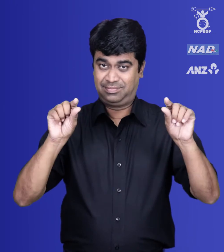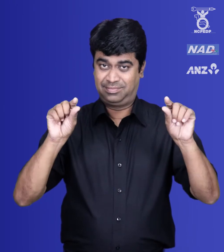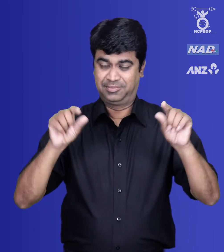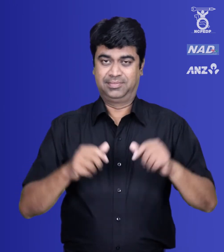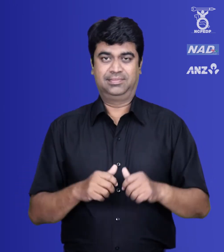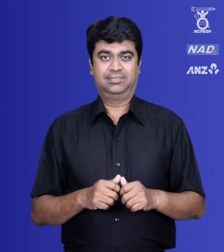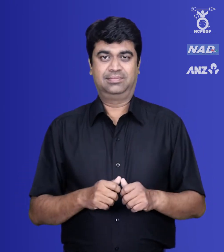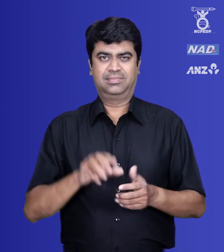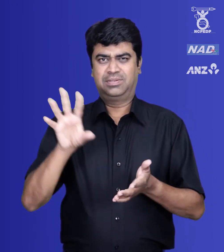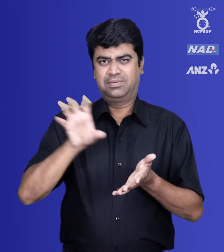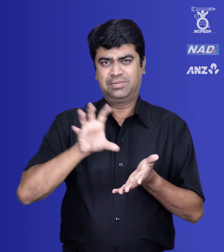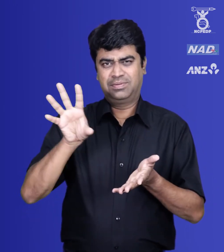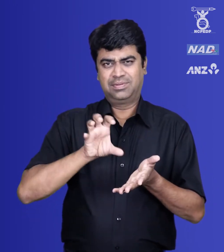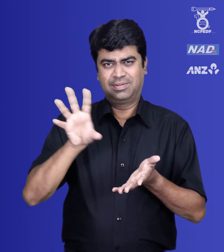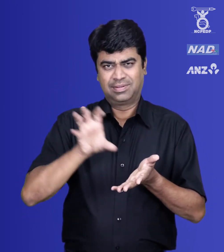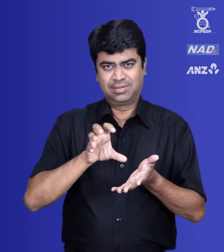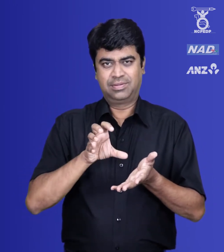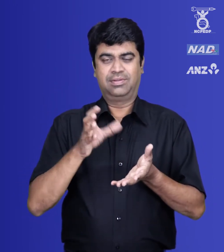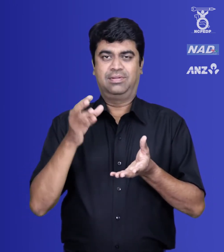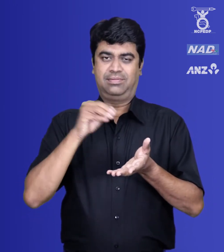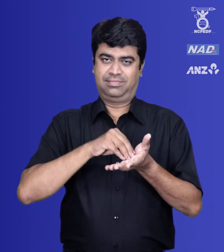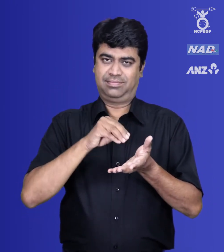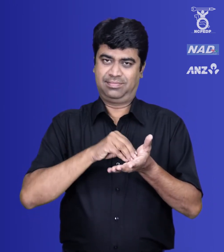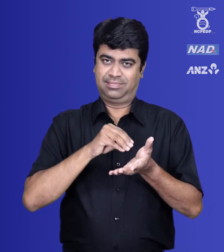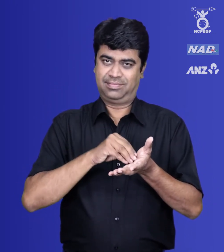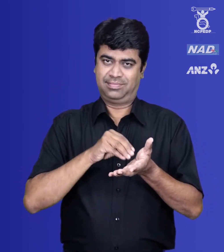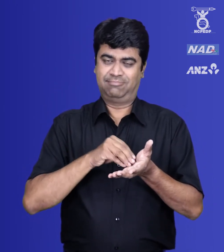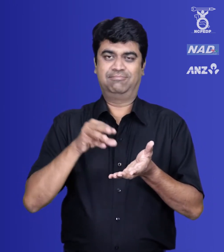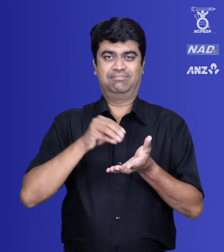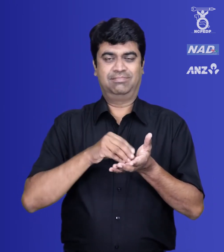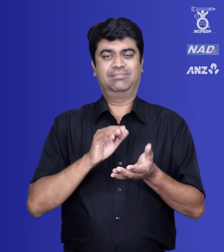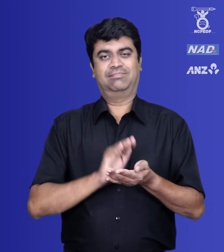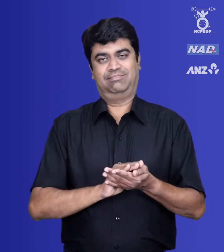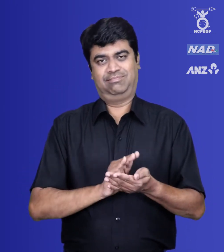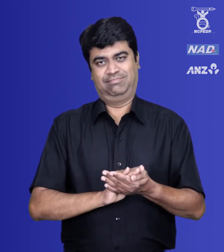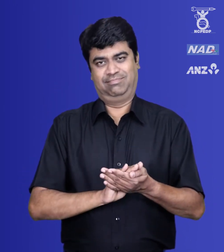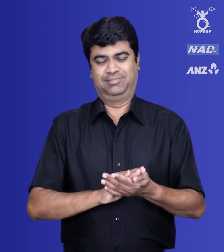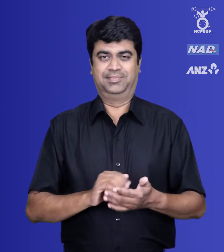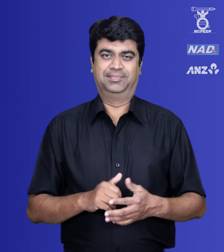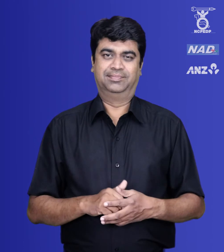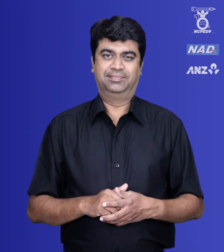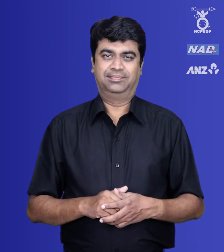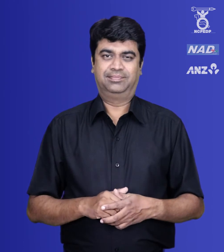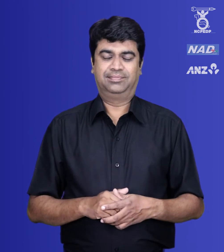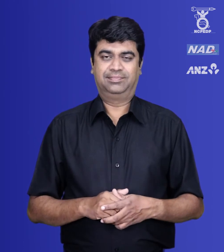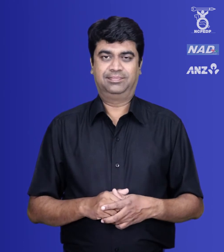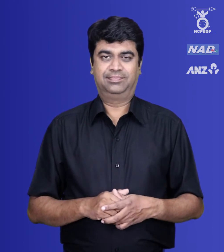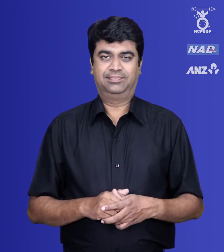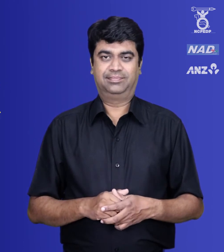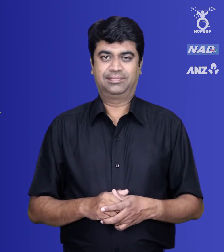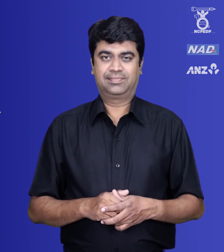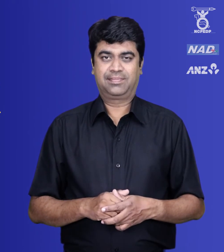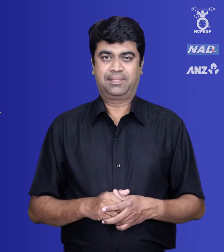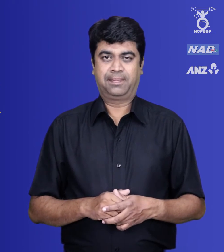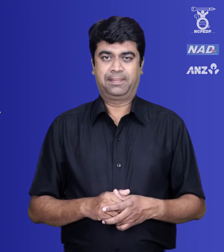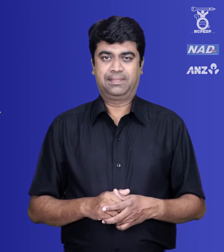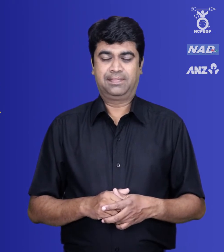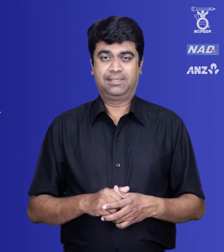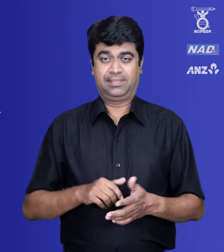22 – Every establishment shall maintain records of persons